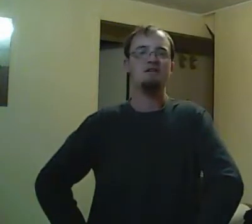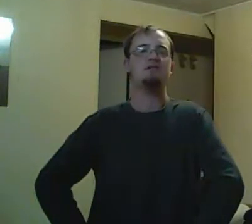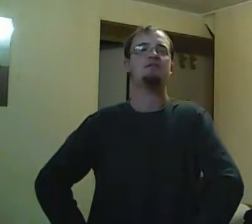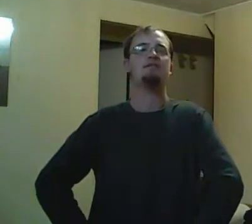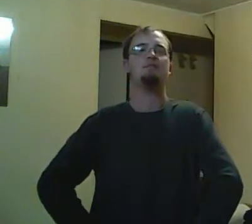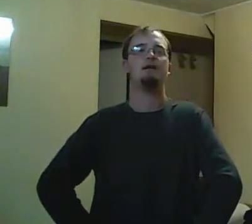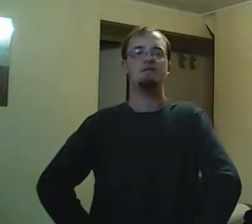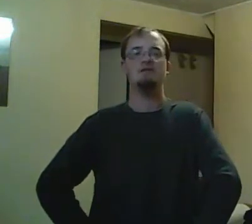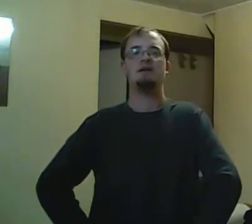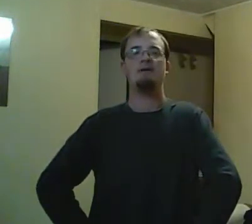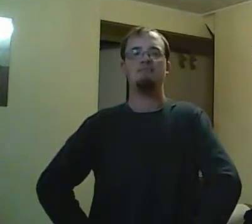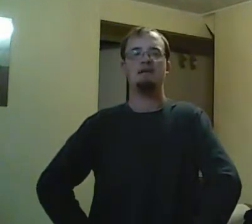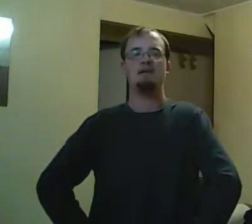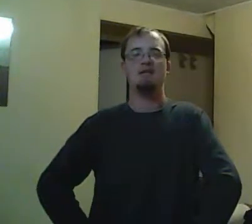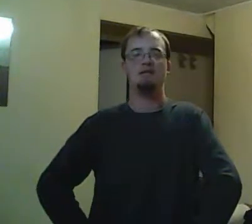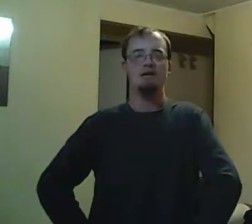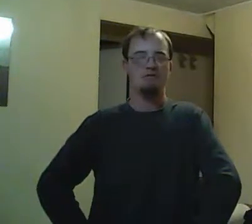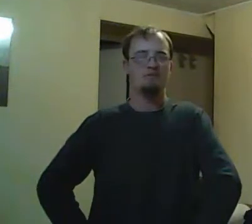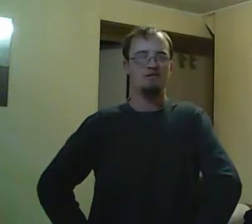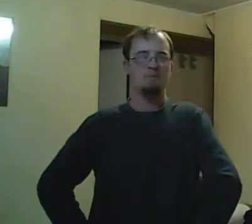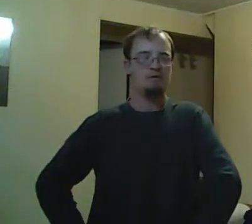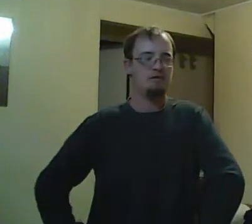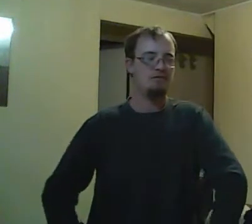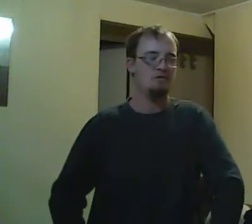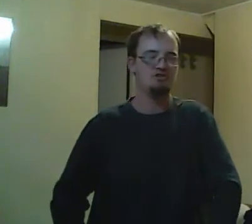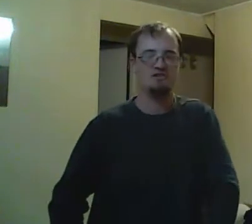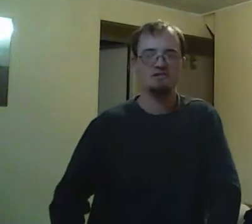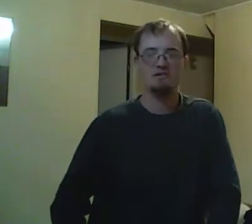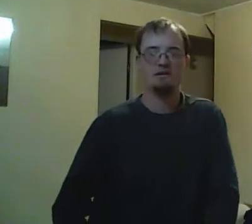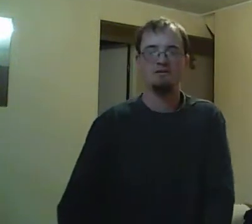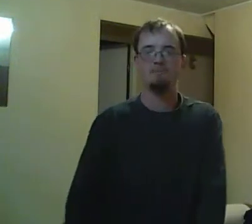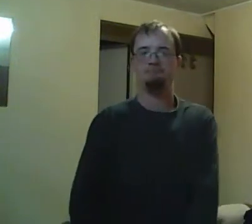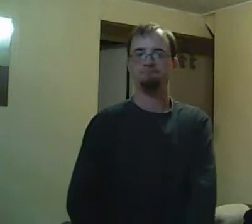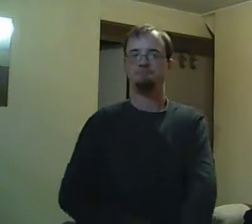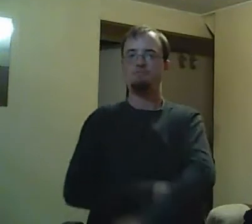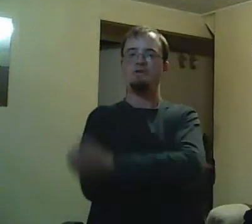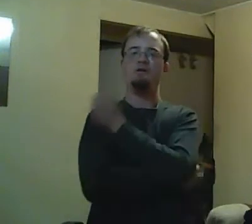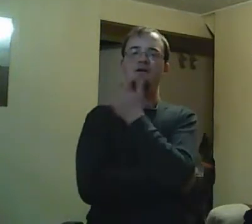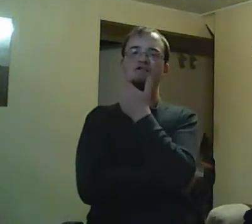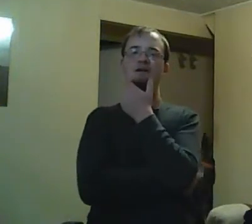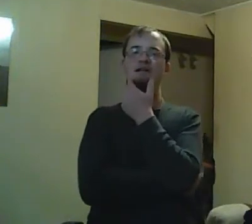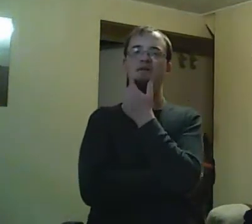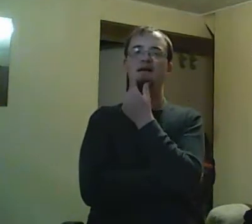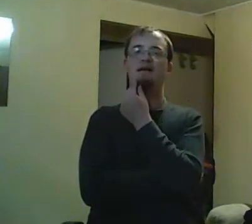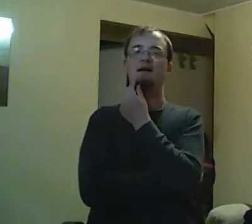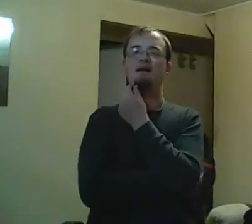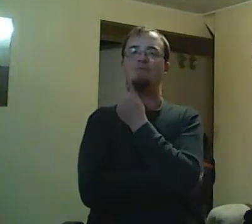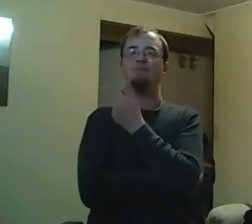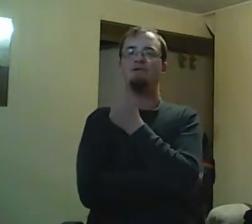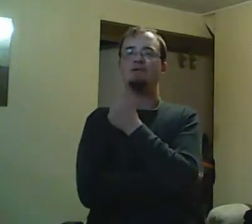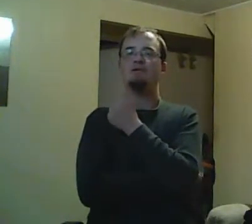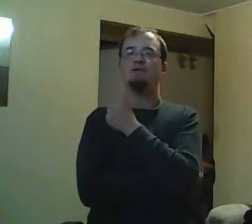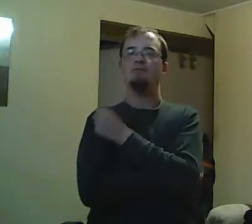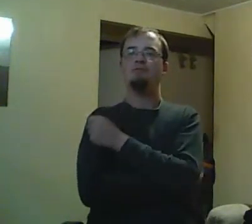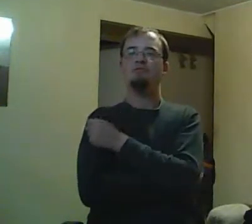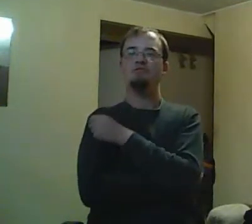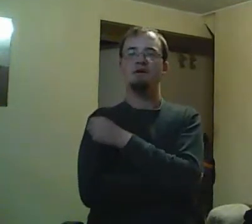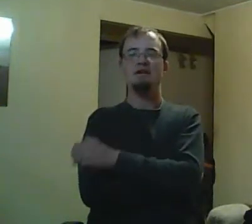regression shooting timeline. So, this is what I'm going to do. So, basically, I'm going to tell you my honest opinions about looking at the grassy